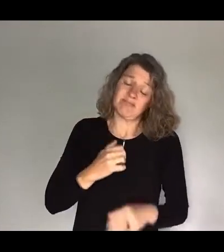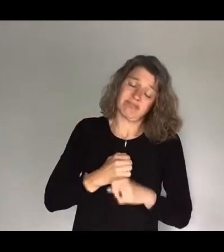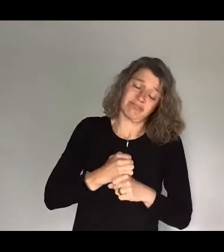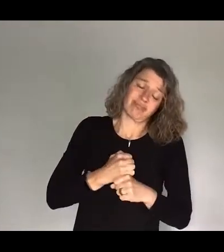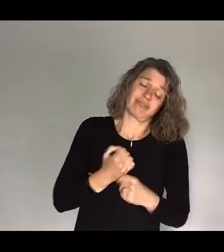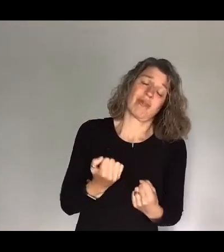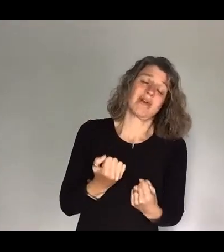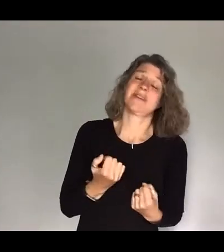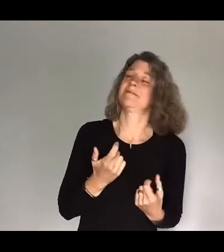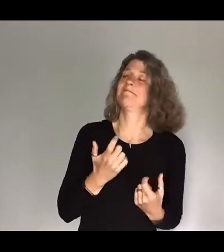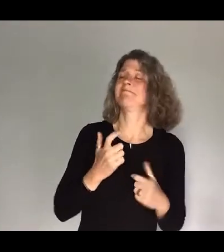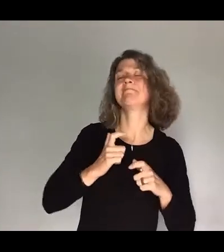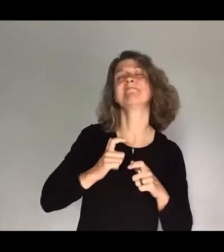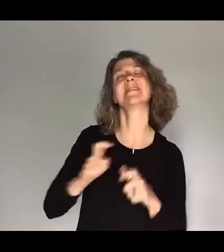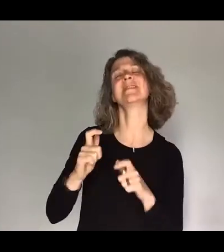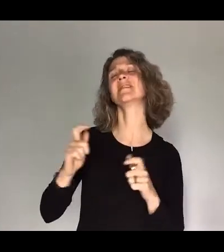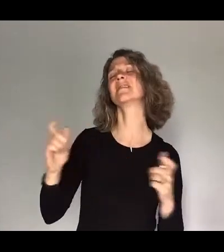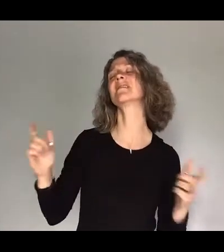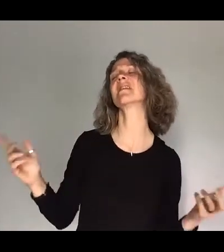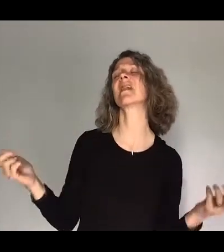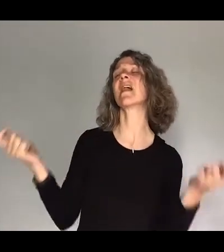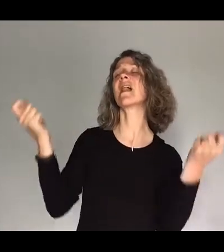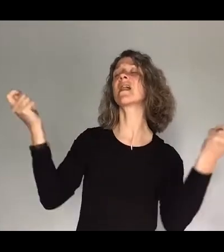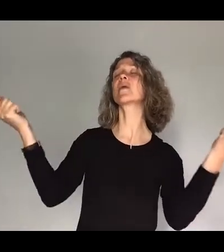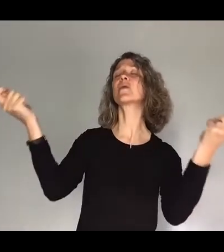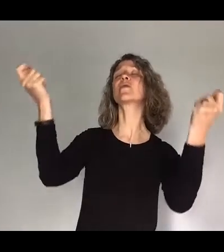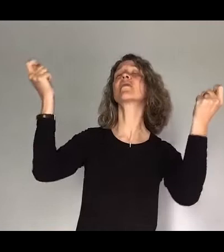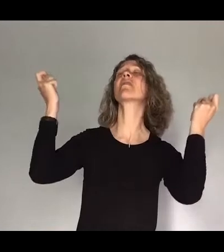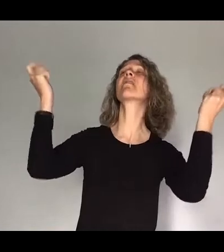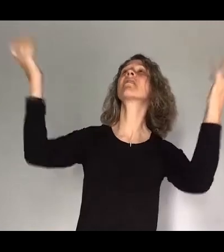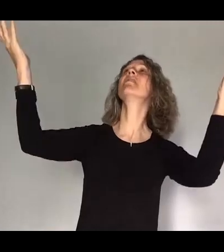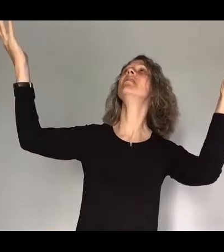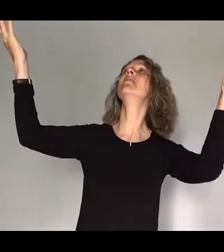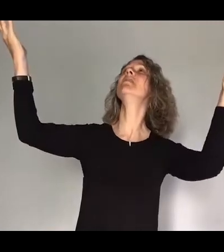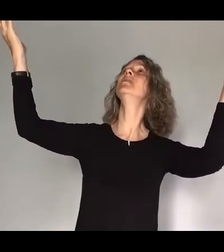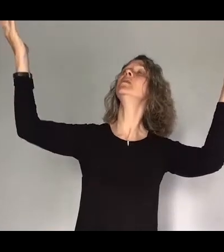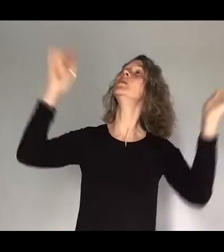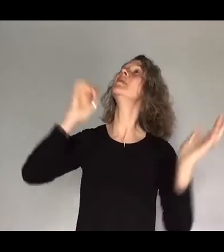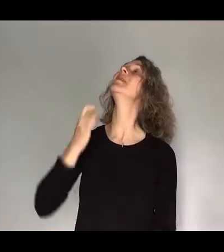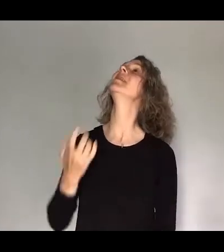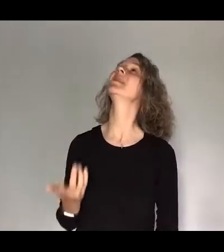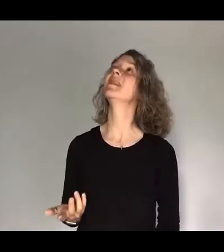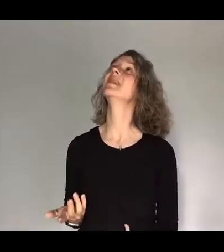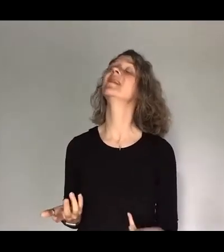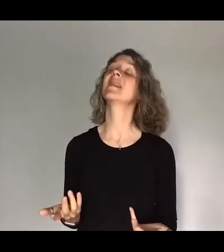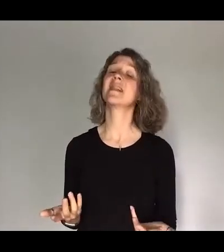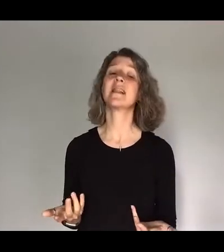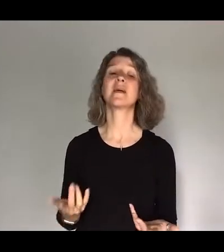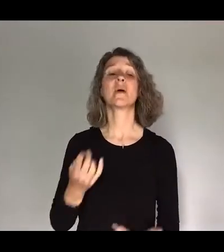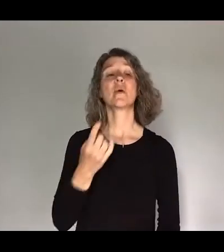lift up my hallelujah I the same Once again Once